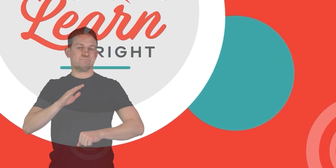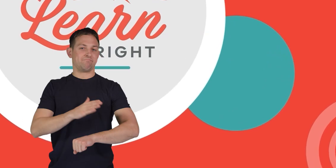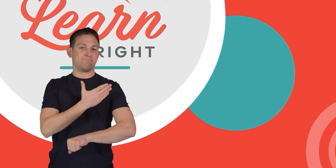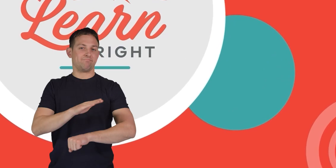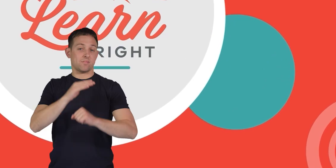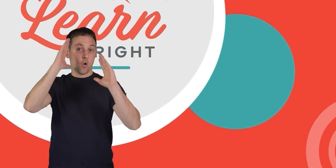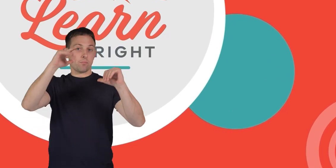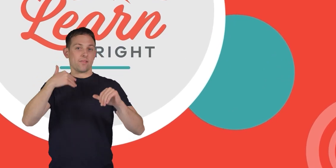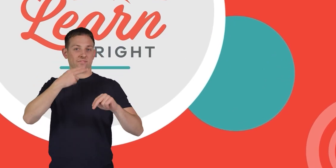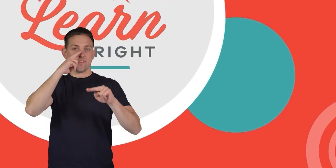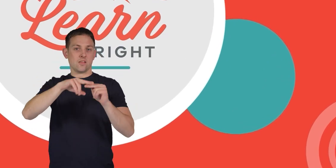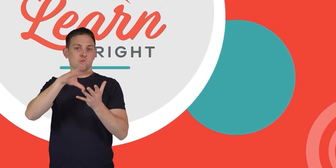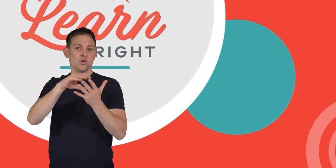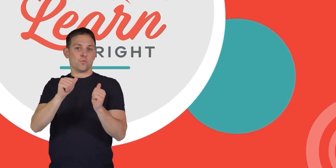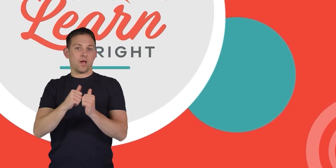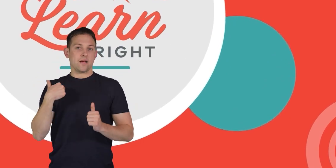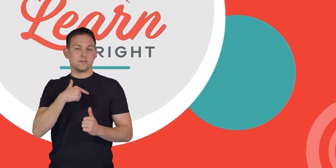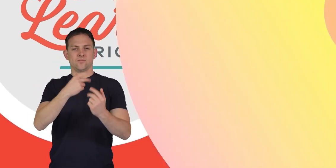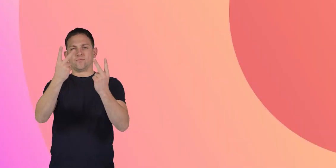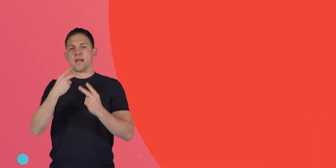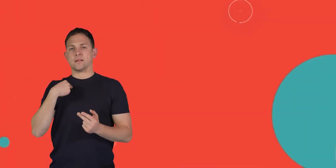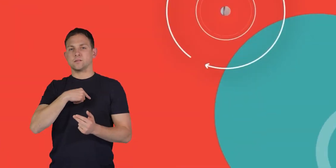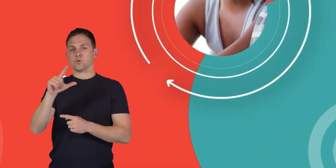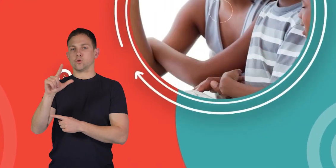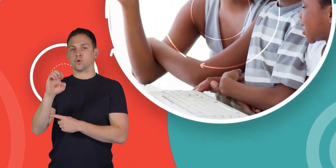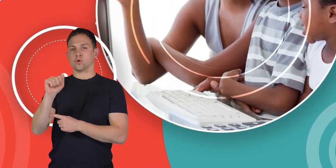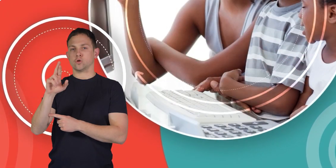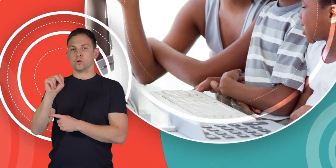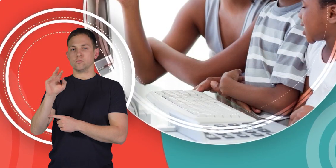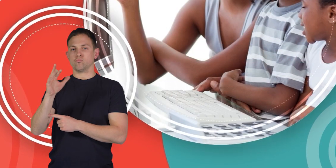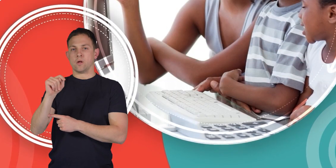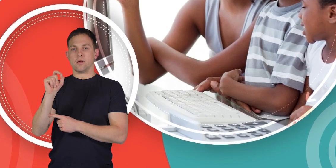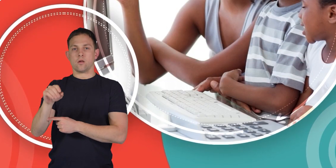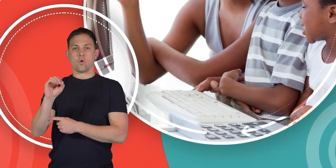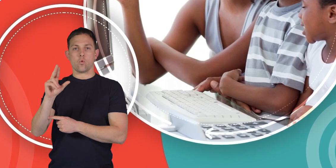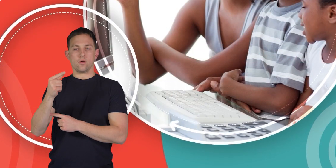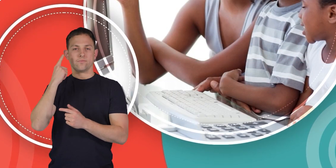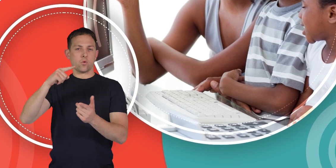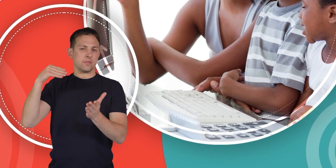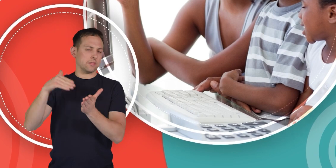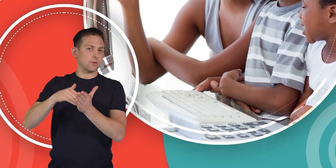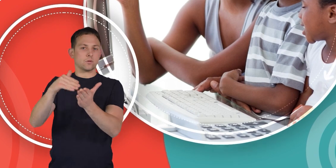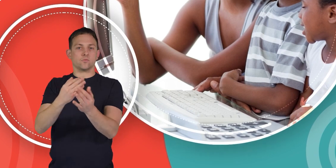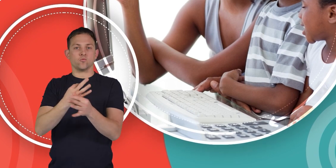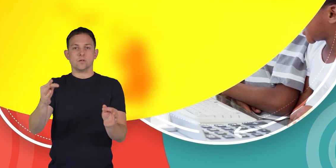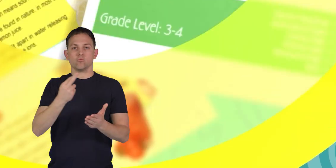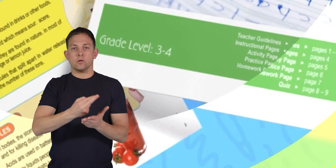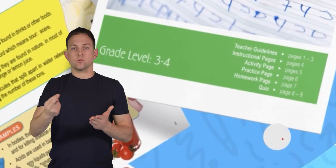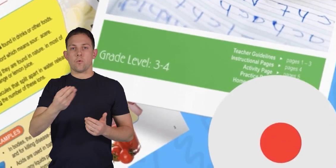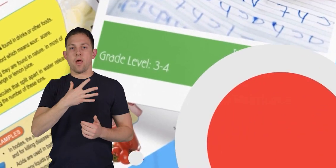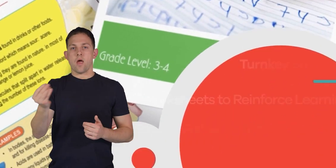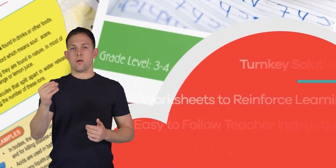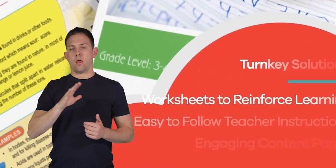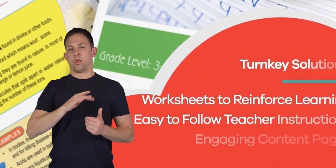Hope you had fun learning with us. Visit us at learnbright.org for thousands of free resources